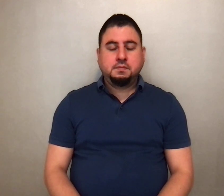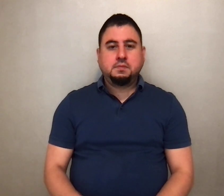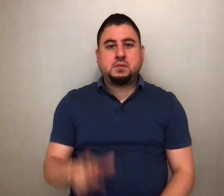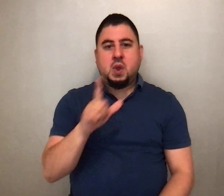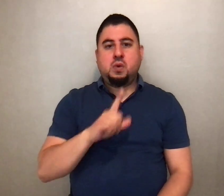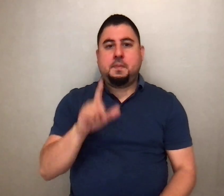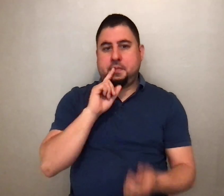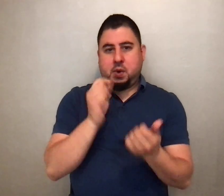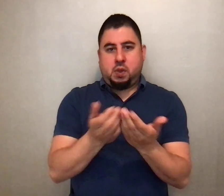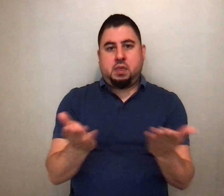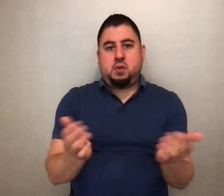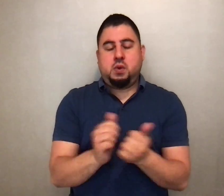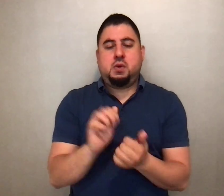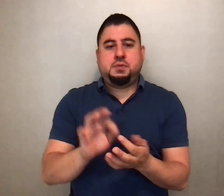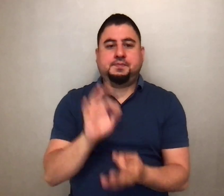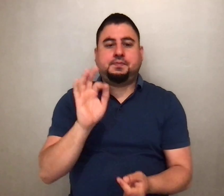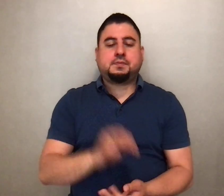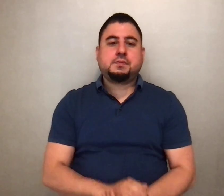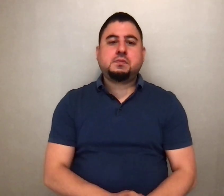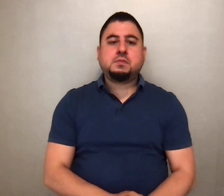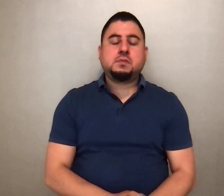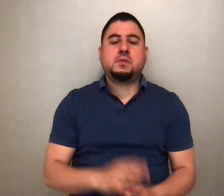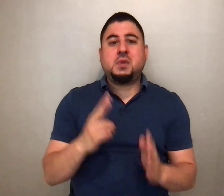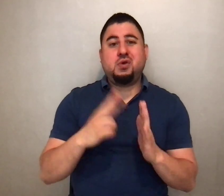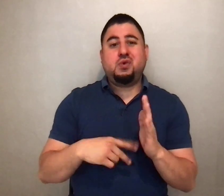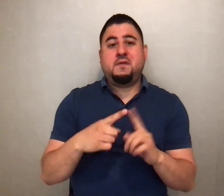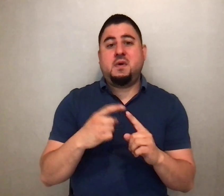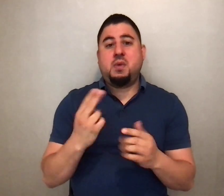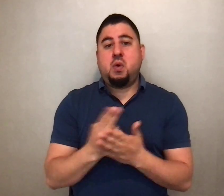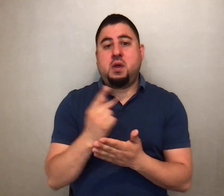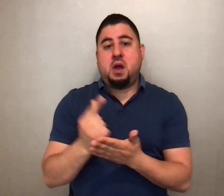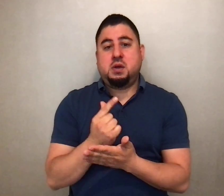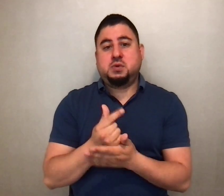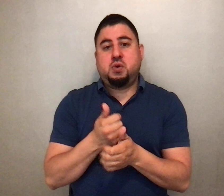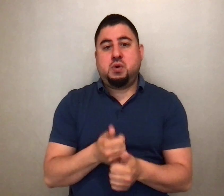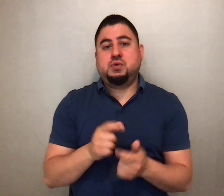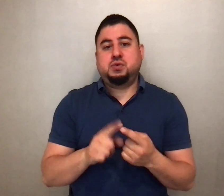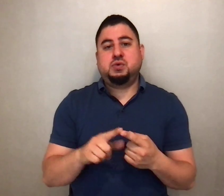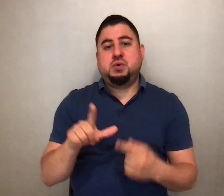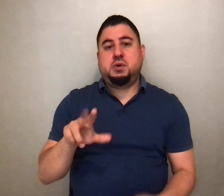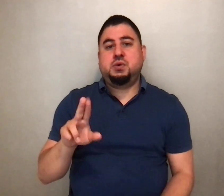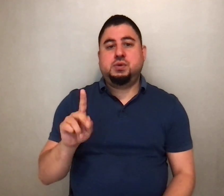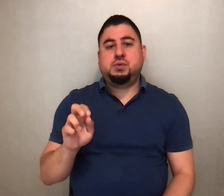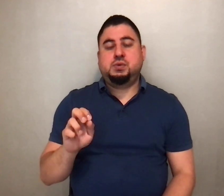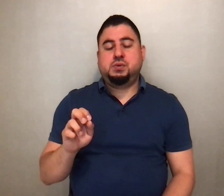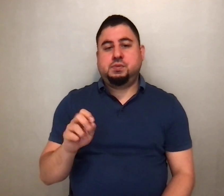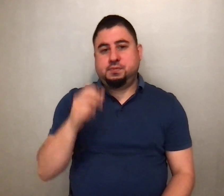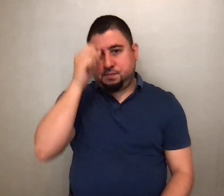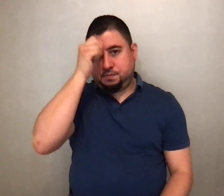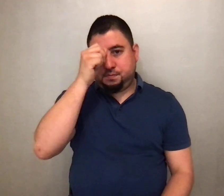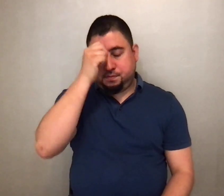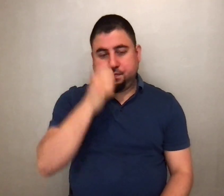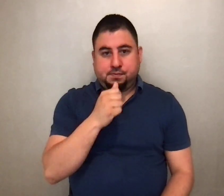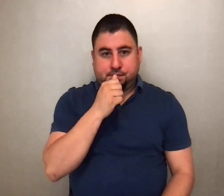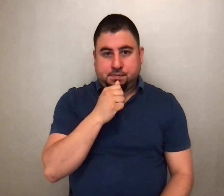with you. And with your spirit. A reading from the Holy Gospel according to Luke. Glory to you, O Lord.